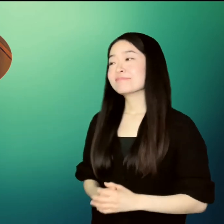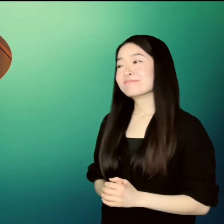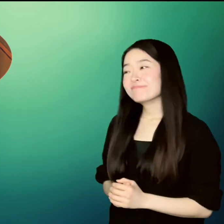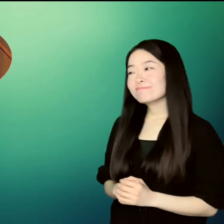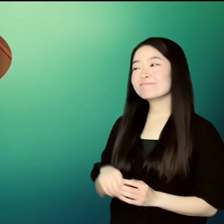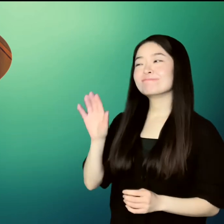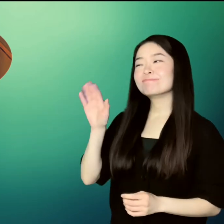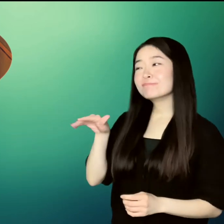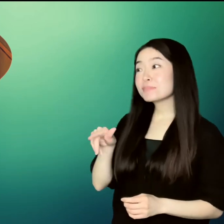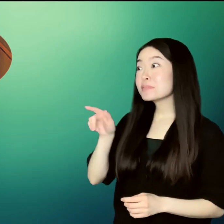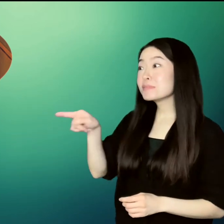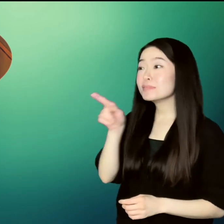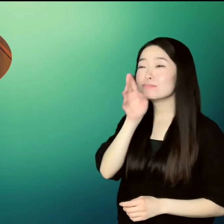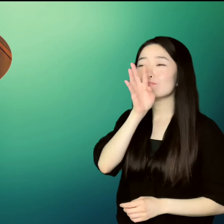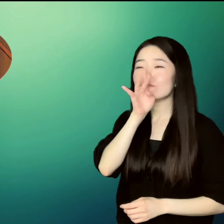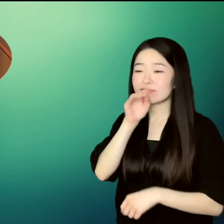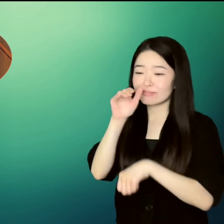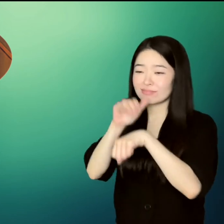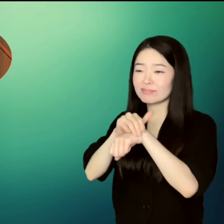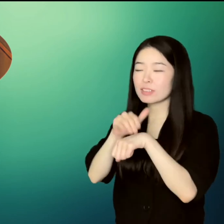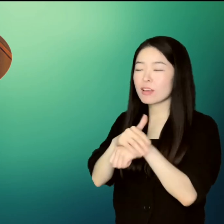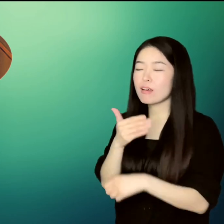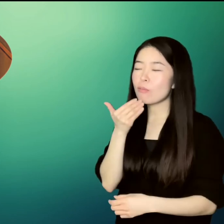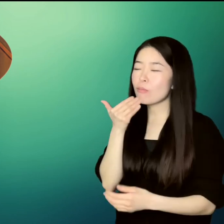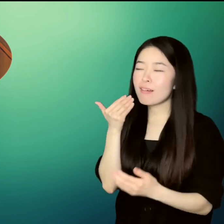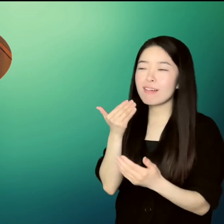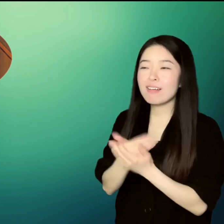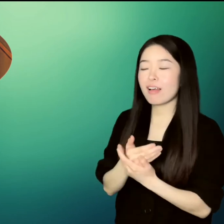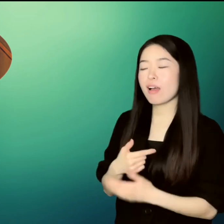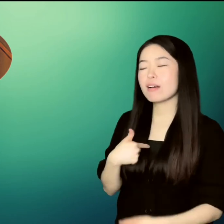I'm glad you are learning English well, her mother said.